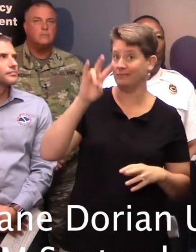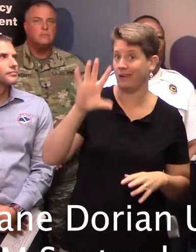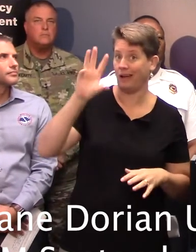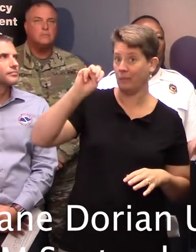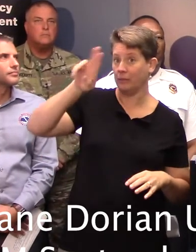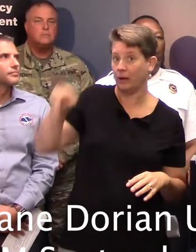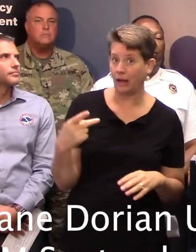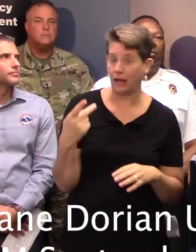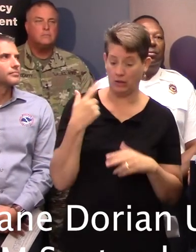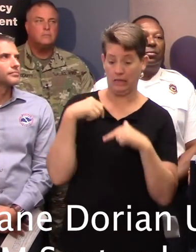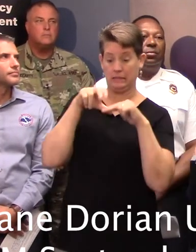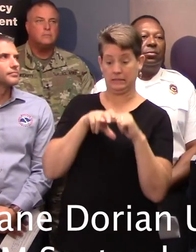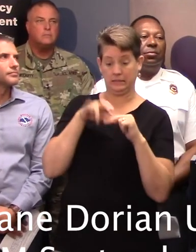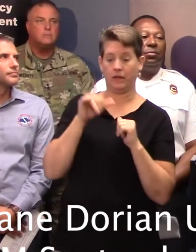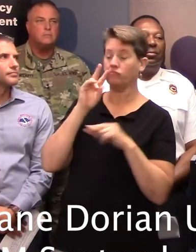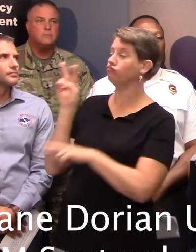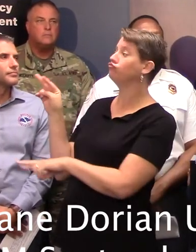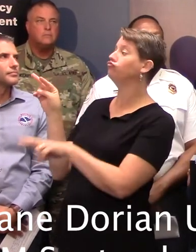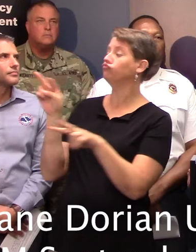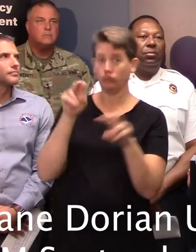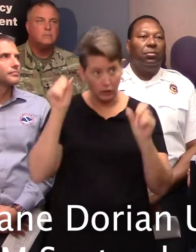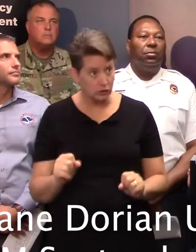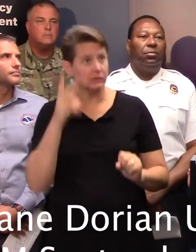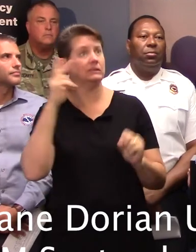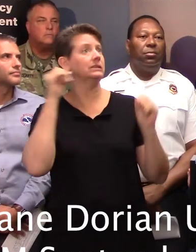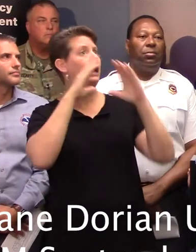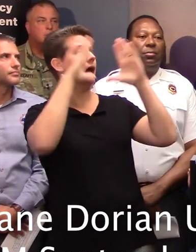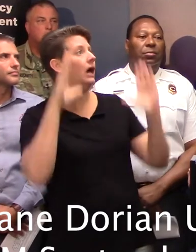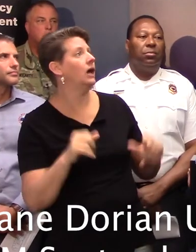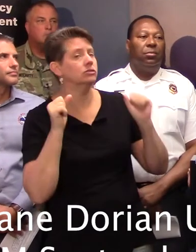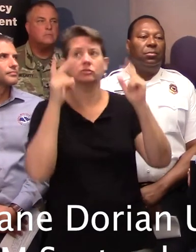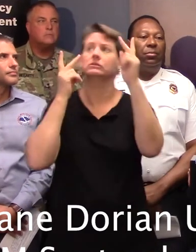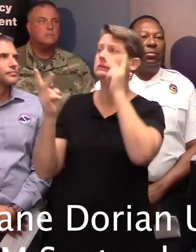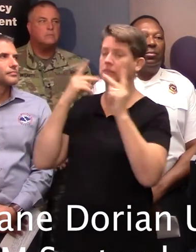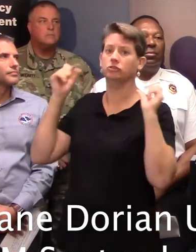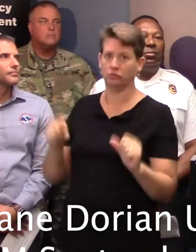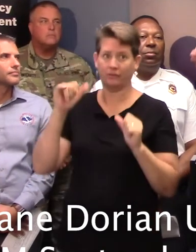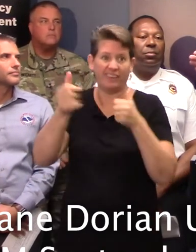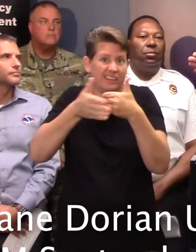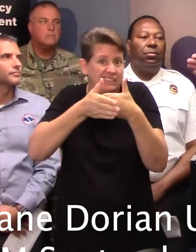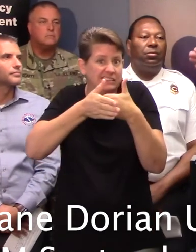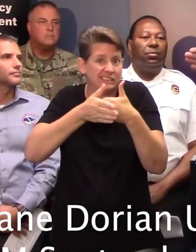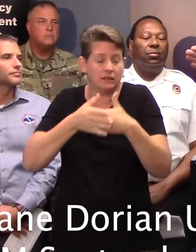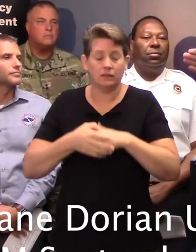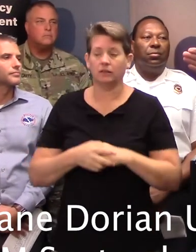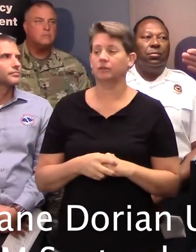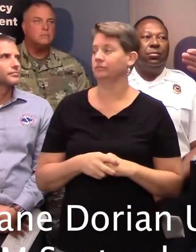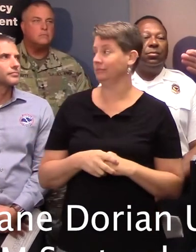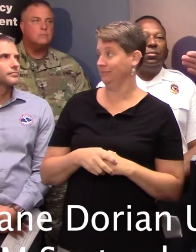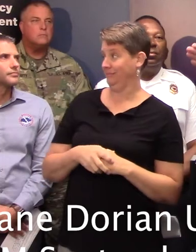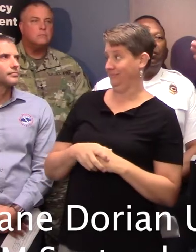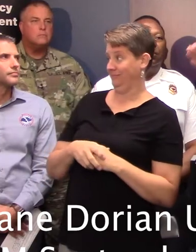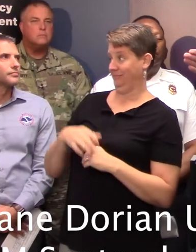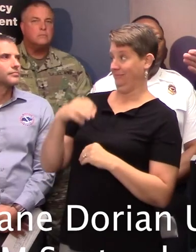dredge, and you could see land, could see the houses, you could see everything. That's how close it is. And I say again, one side of